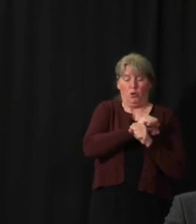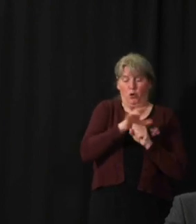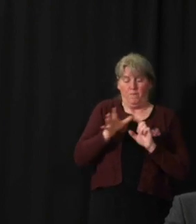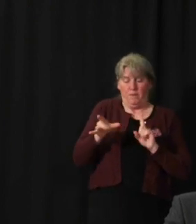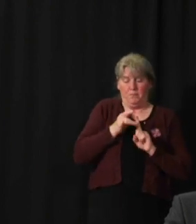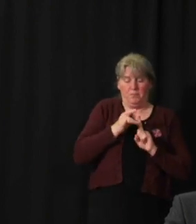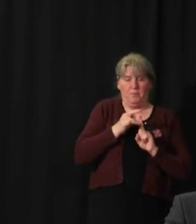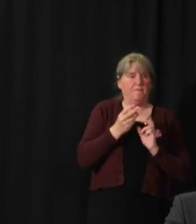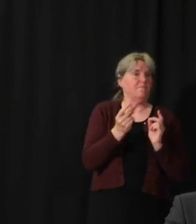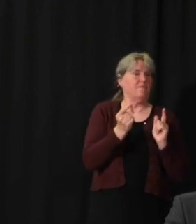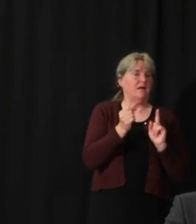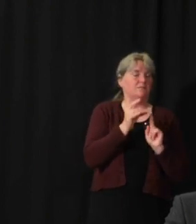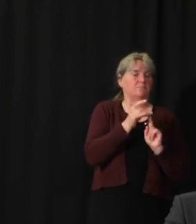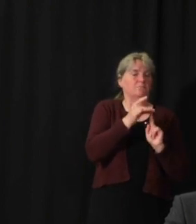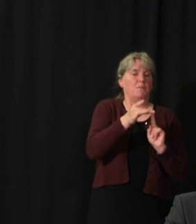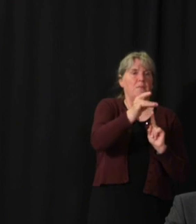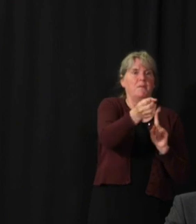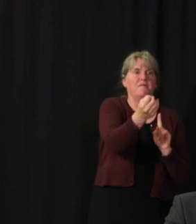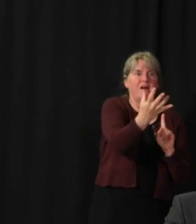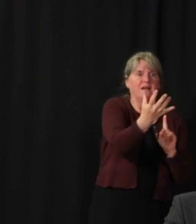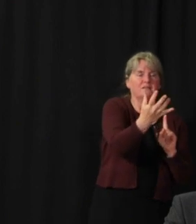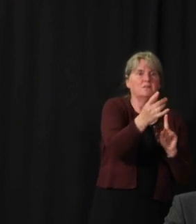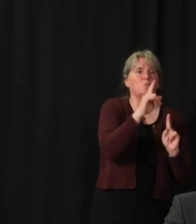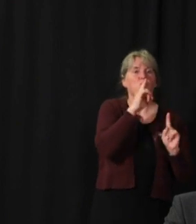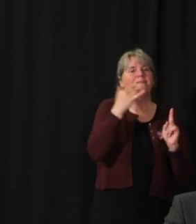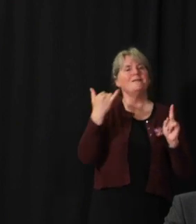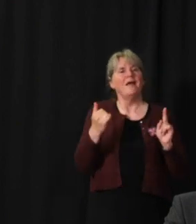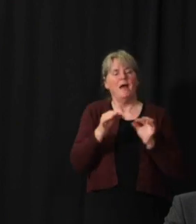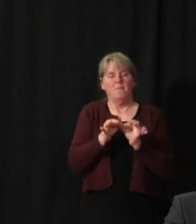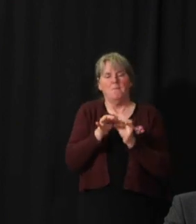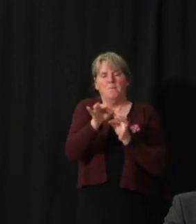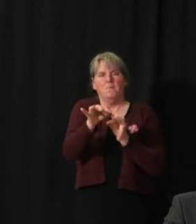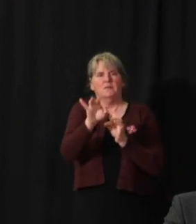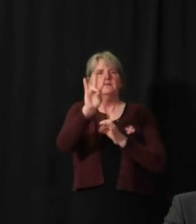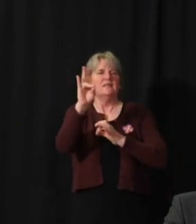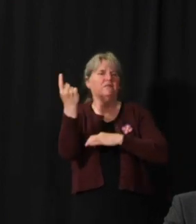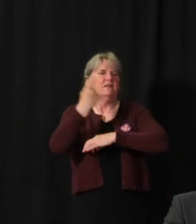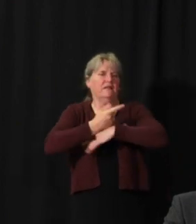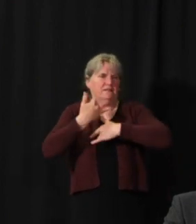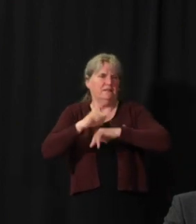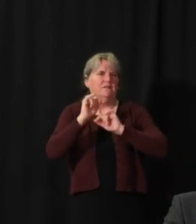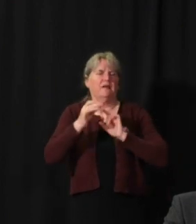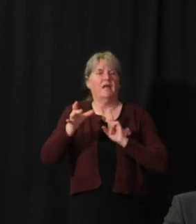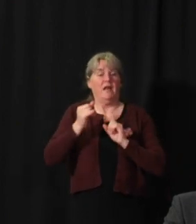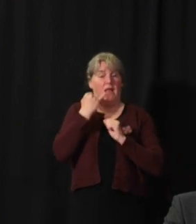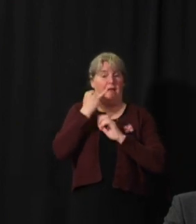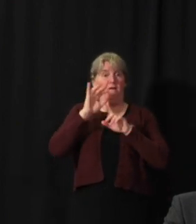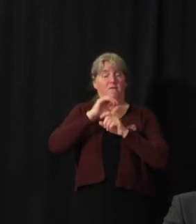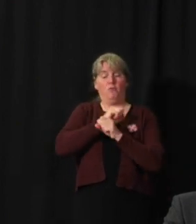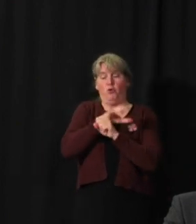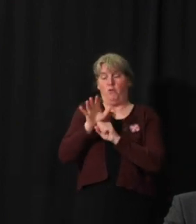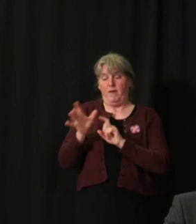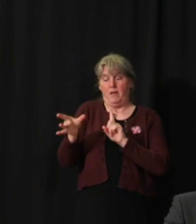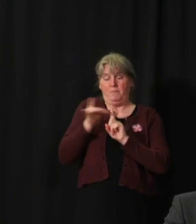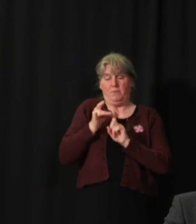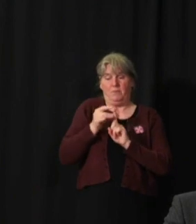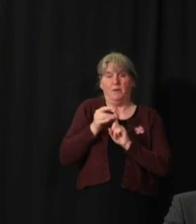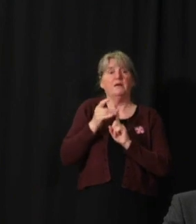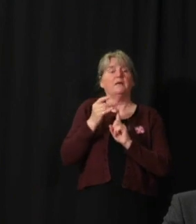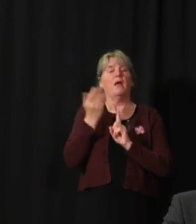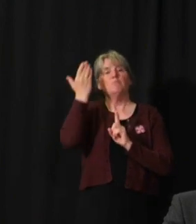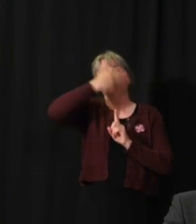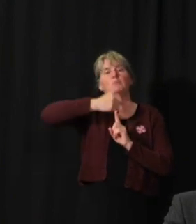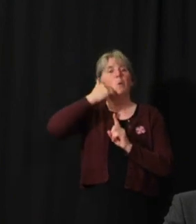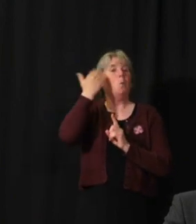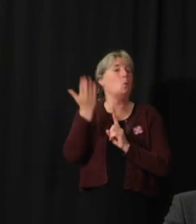infectious. Whereas we know that it actually takes several days. So the addition of the E in the formula